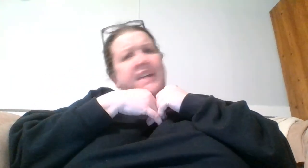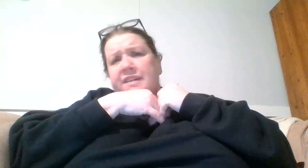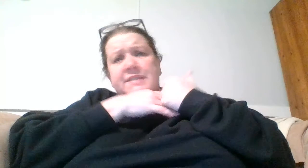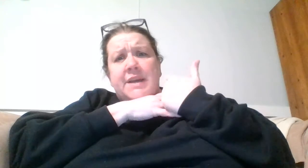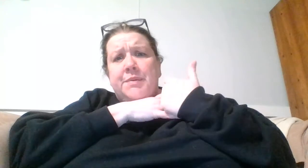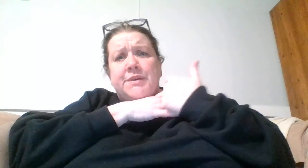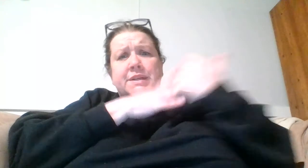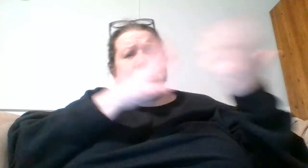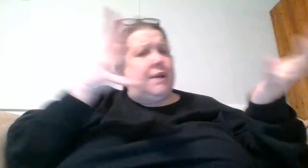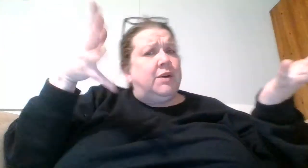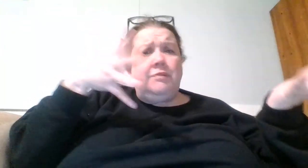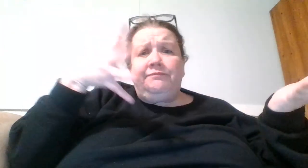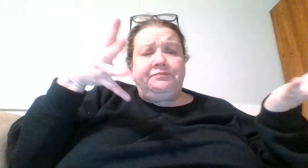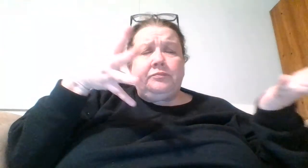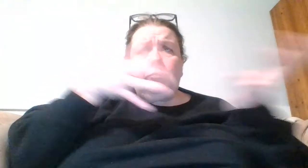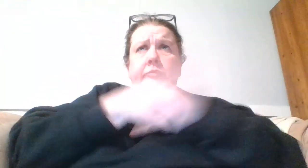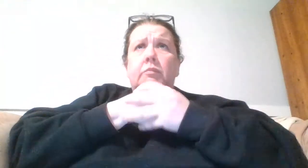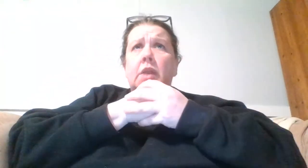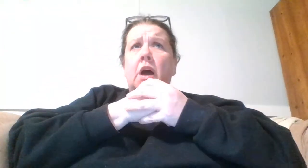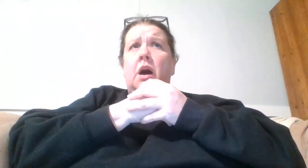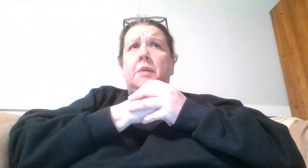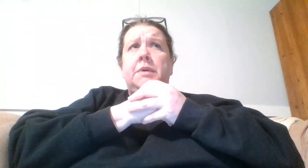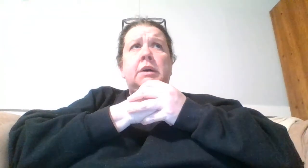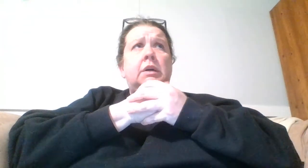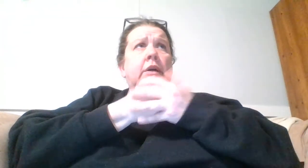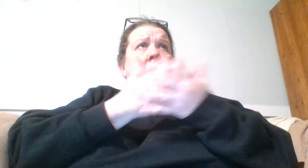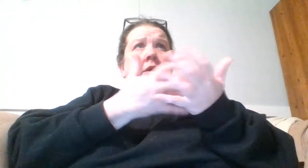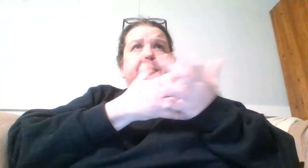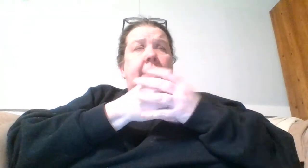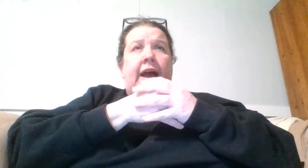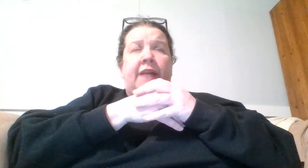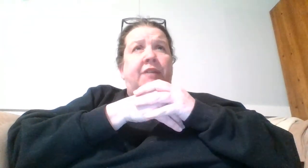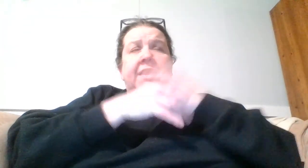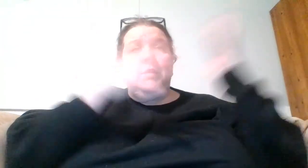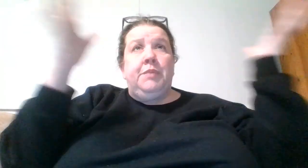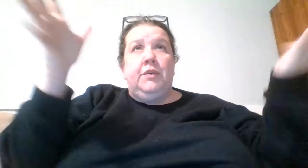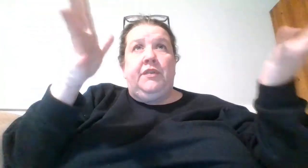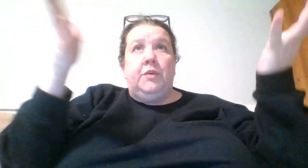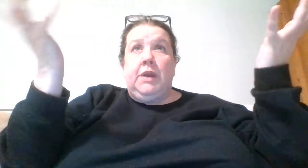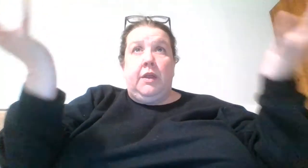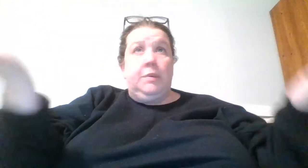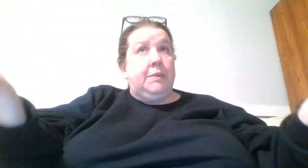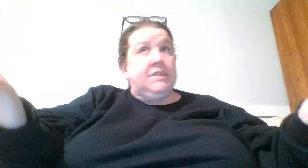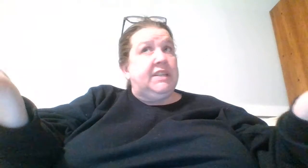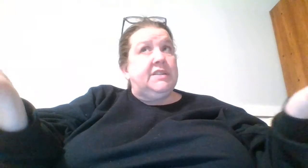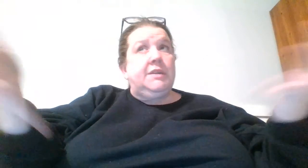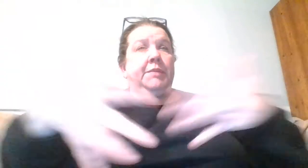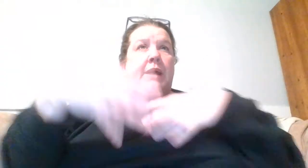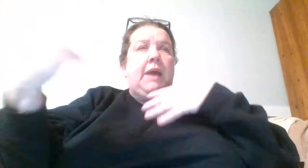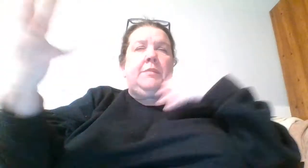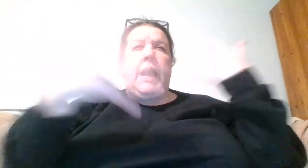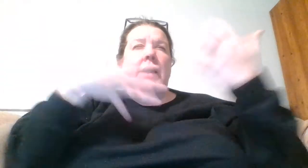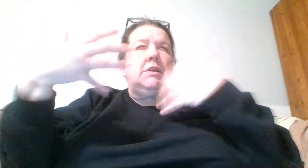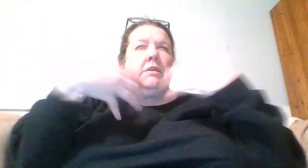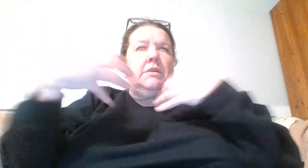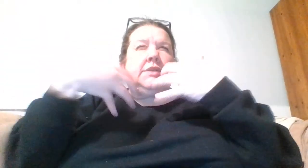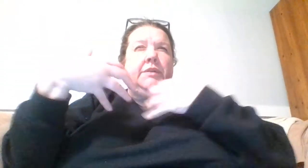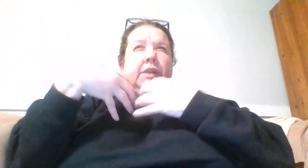fan of samplers in general um I find them beautiful when other people stitch them but I I'm not generally